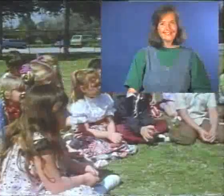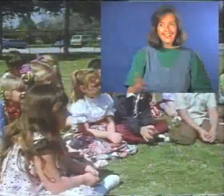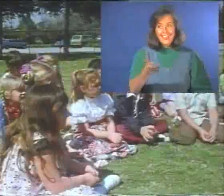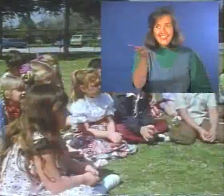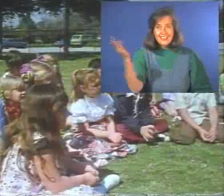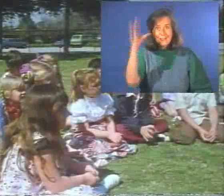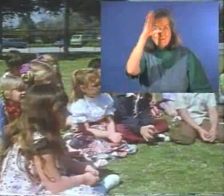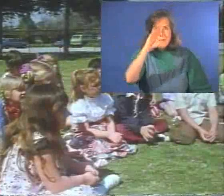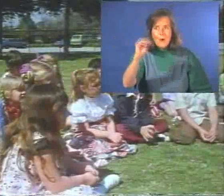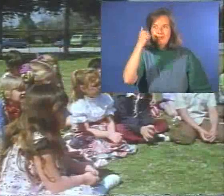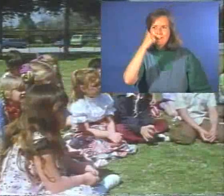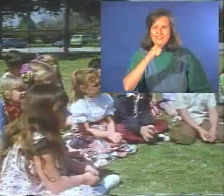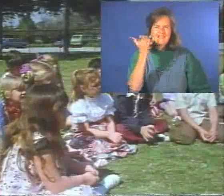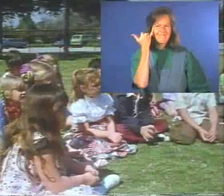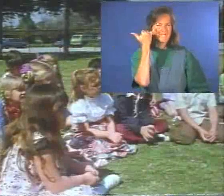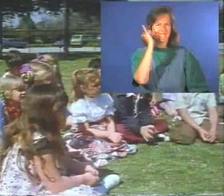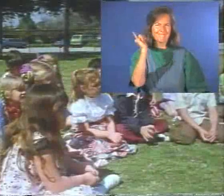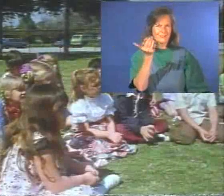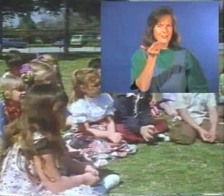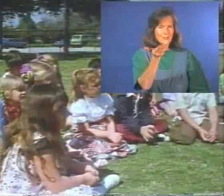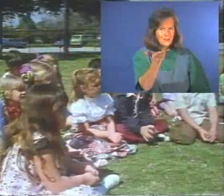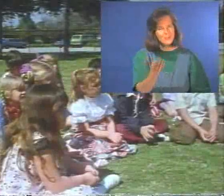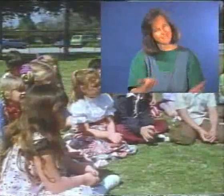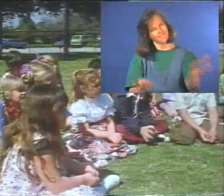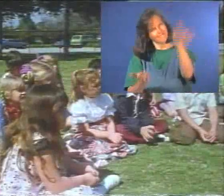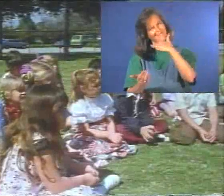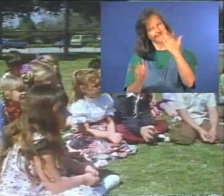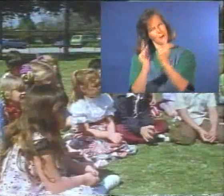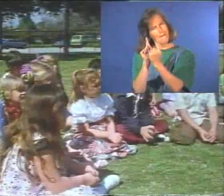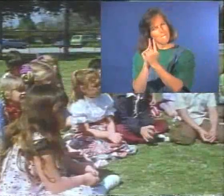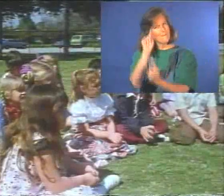These boys and girls are like you. Now we will meet some of them.